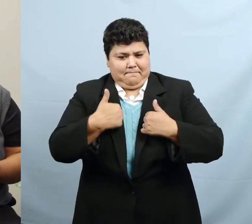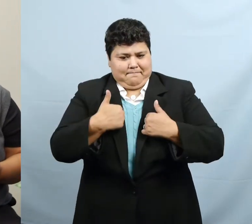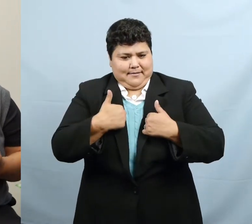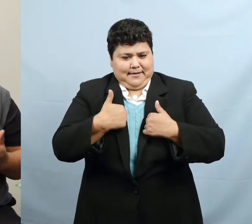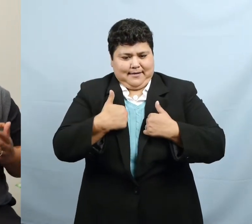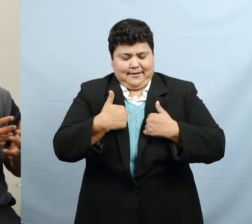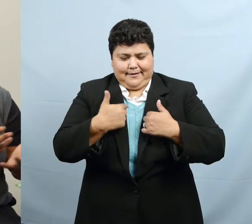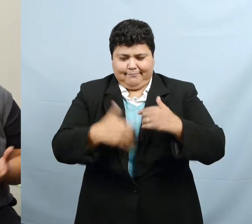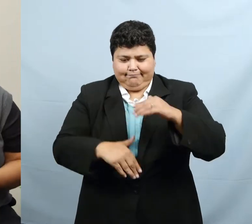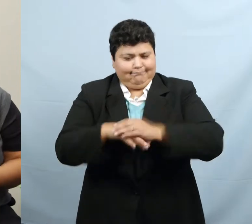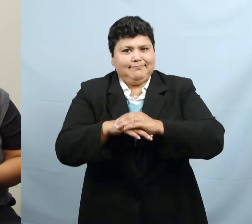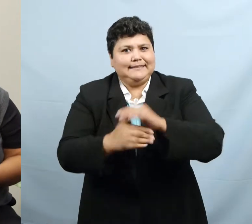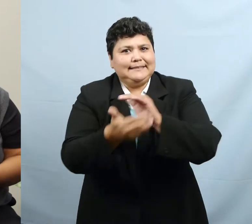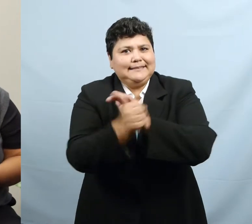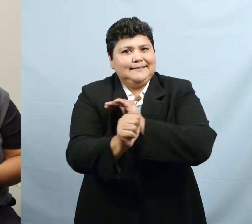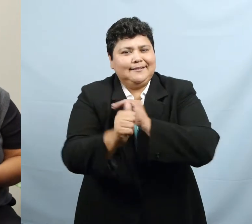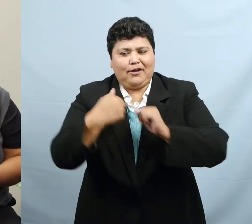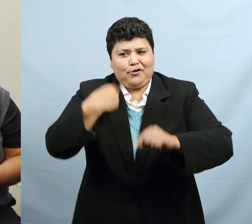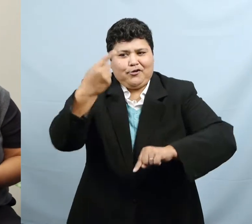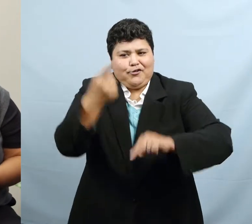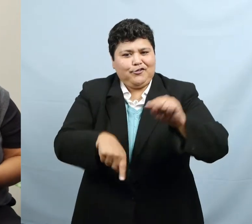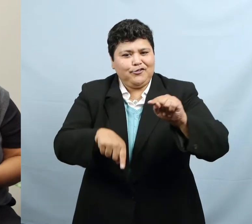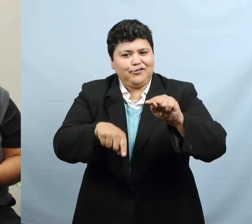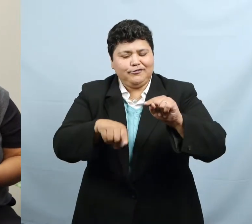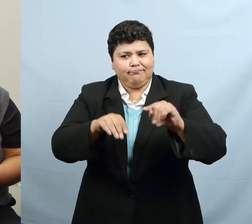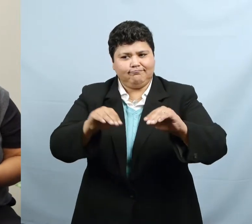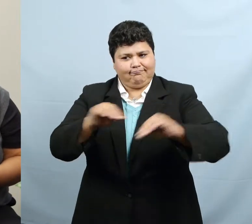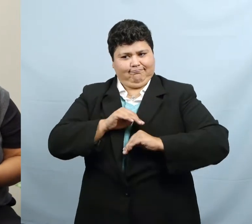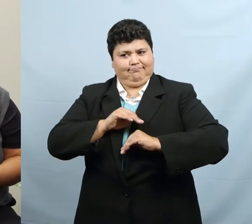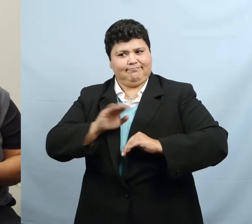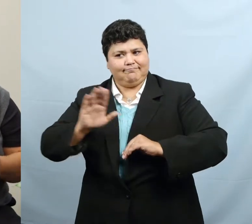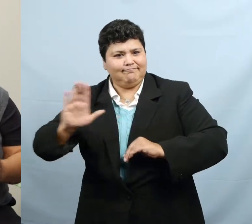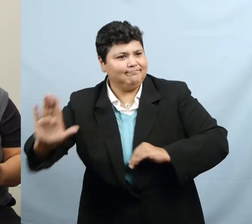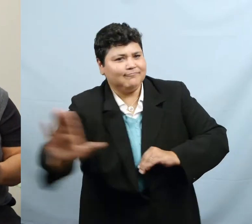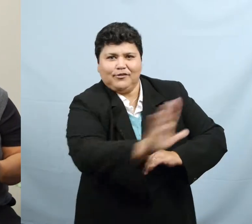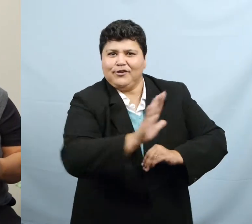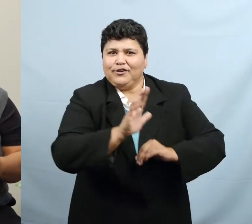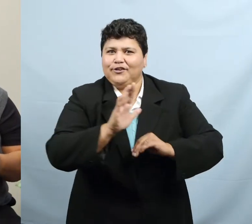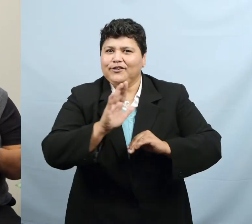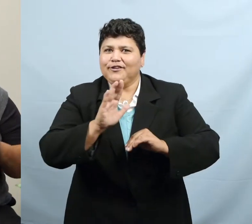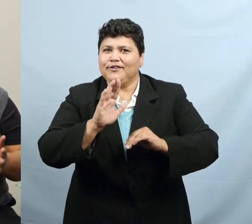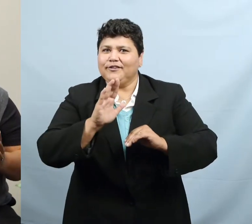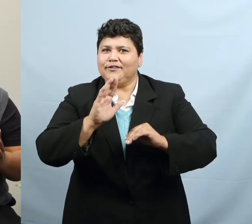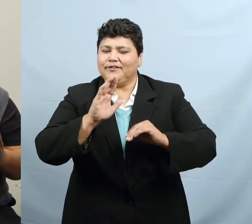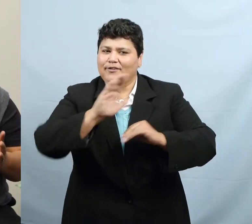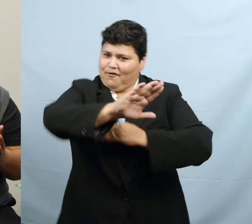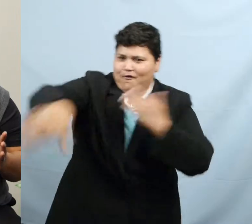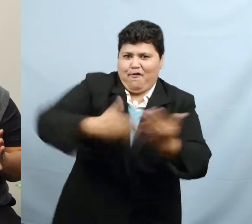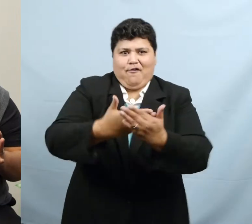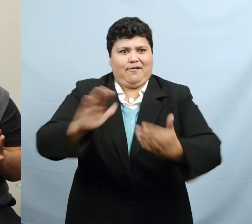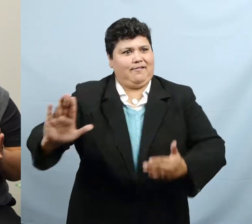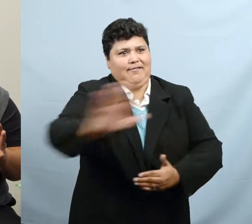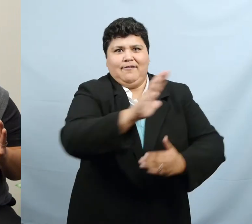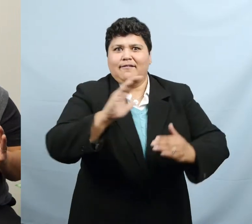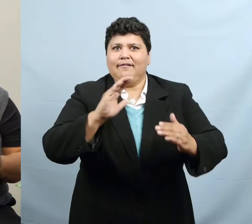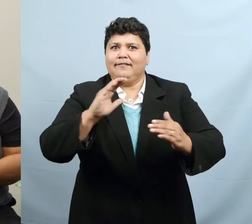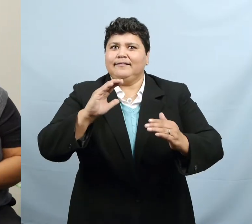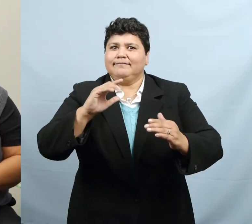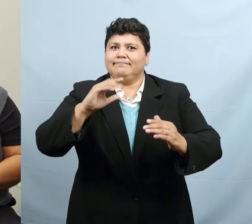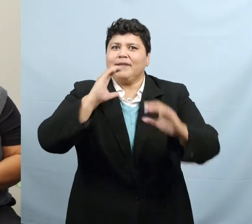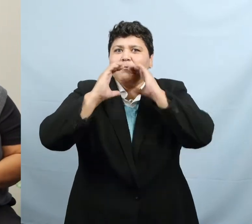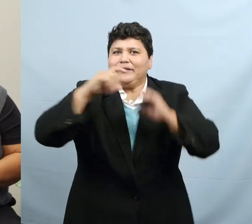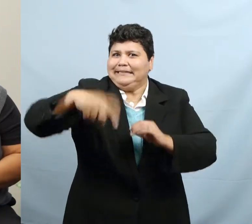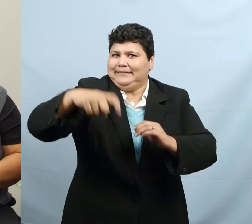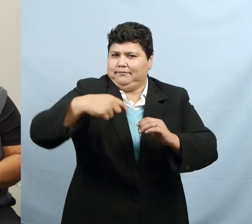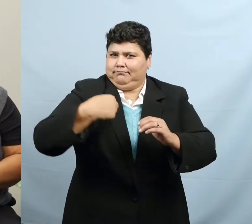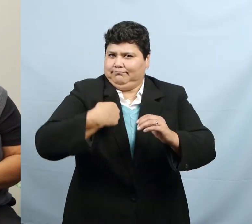able to meet all of their communication needs. And so in terms of my thoughts and feelings, there's just that one